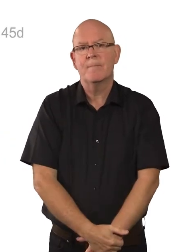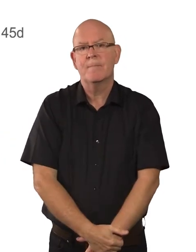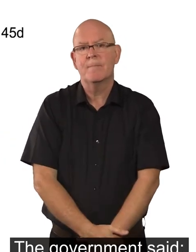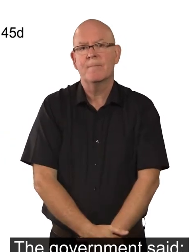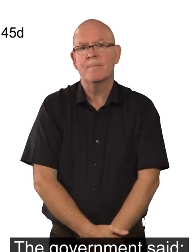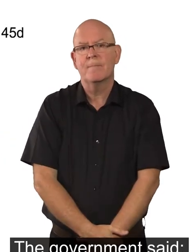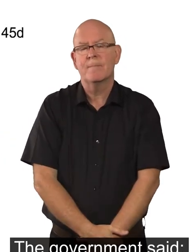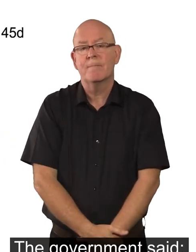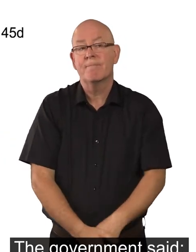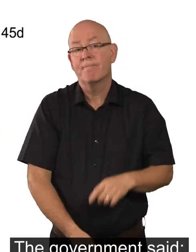The government said